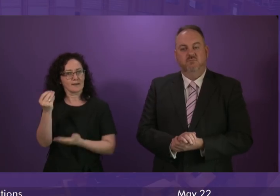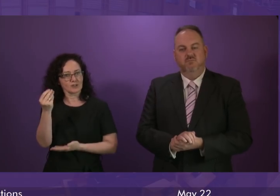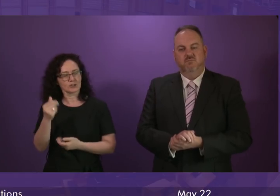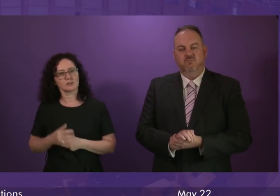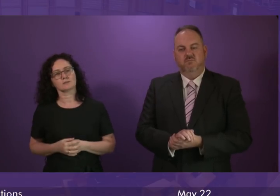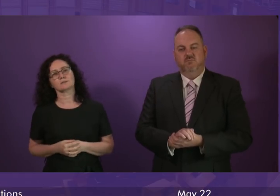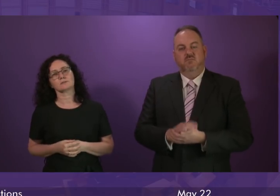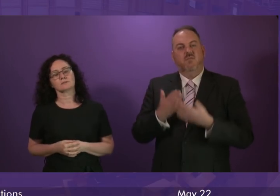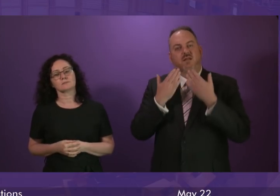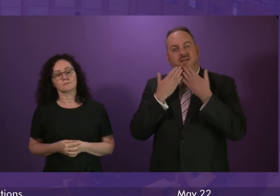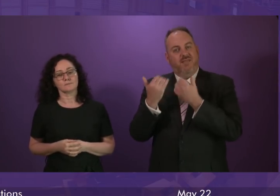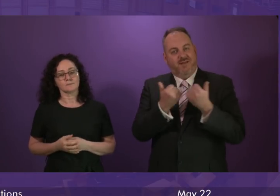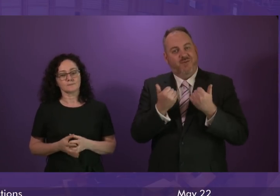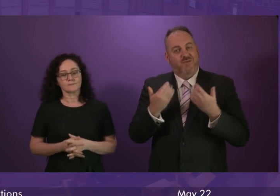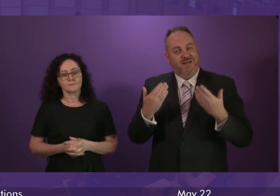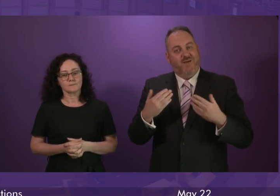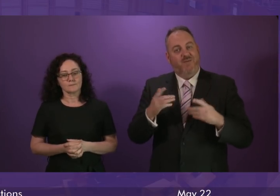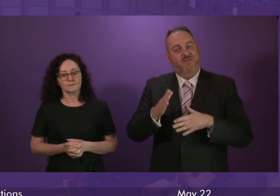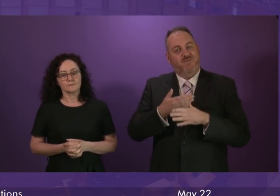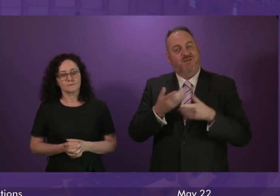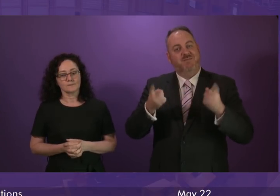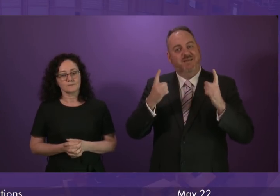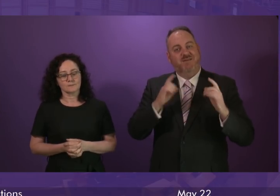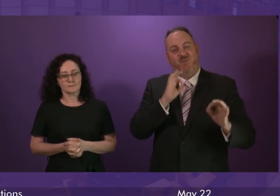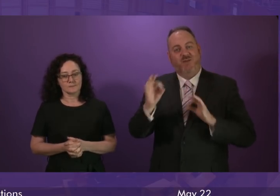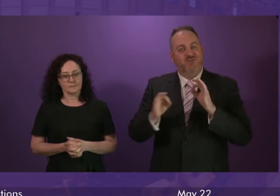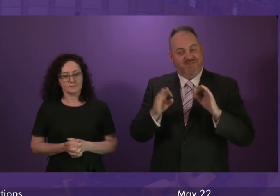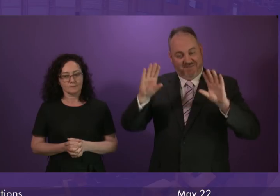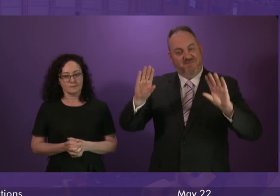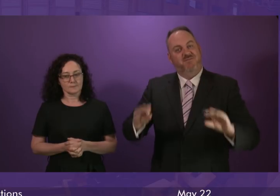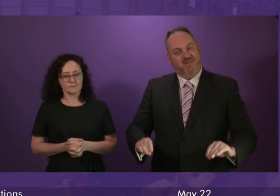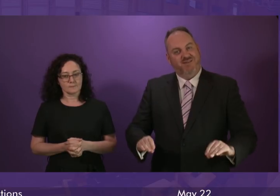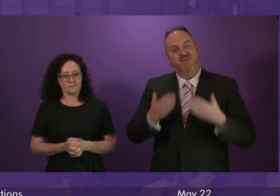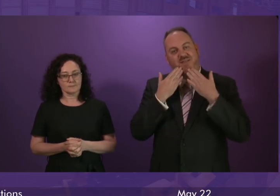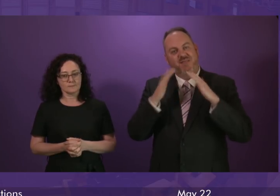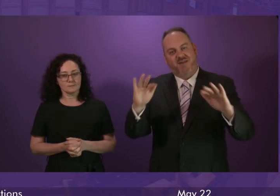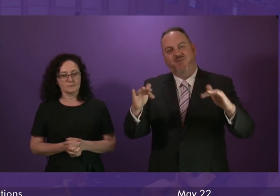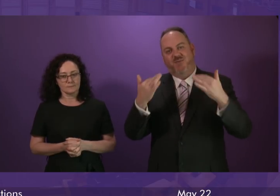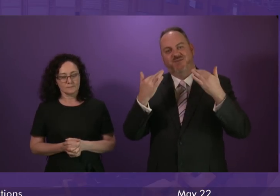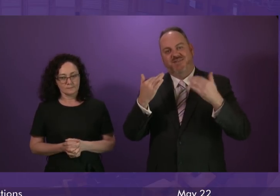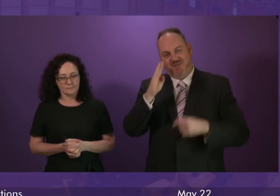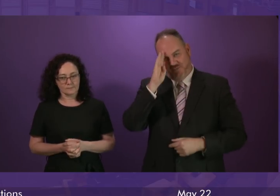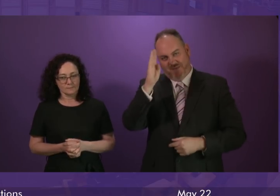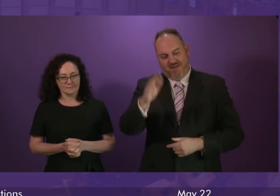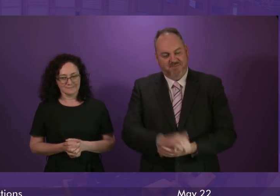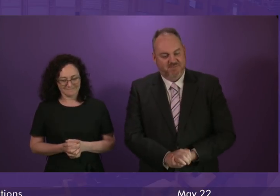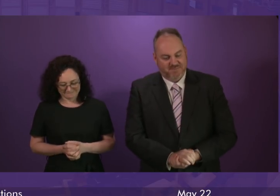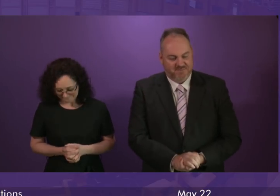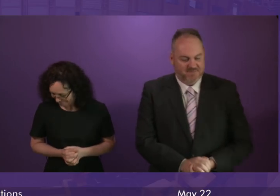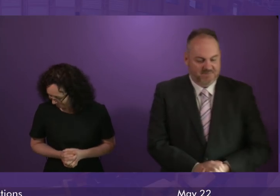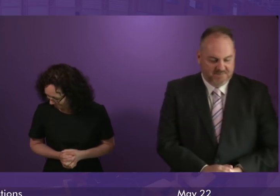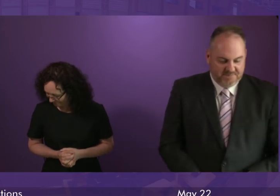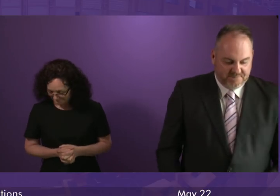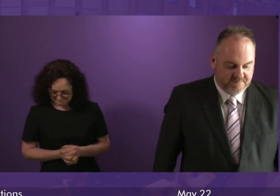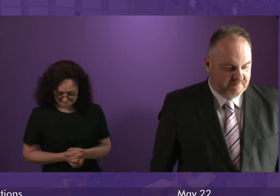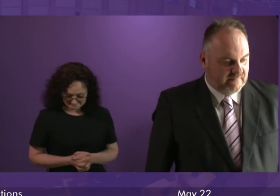And that concludes the First Minister's questions. The next item of business is consideration of business motion 17371 in the name of Graeme